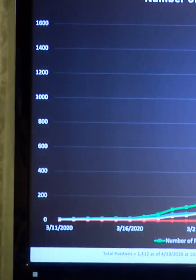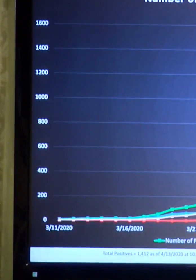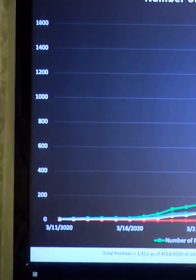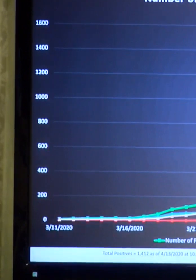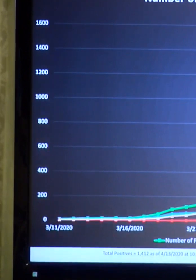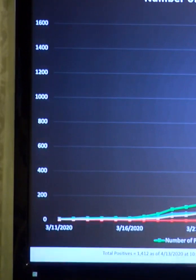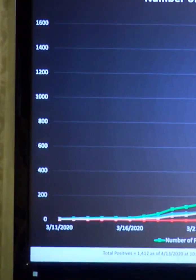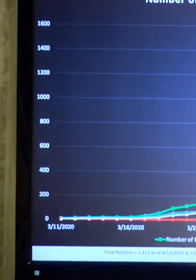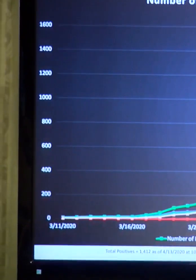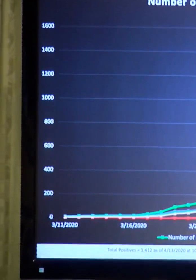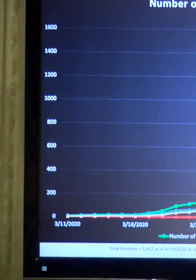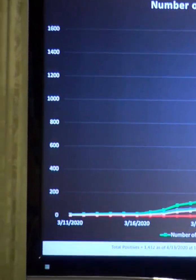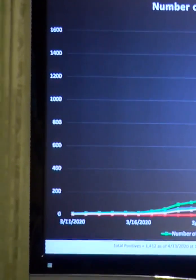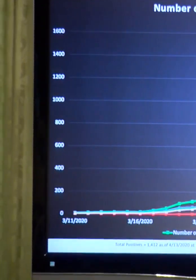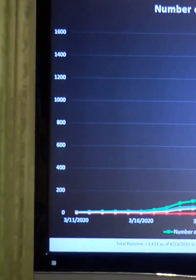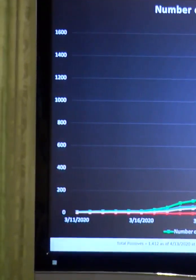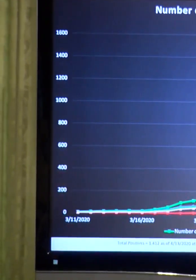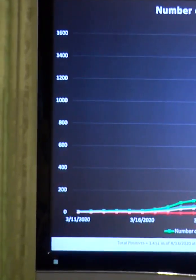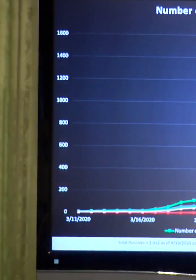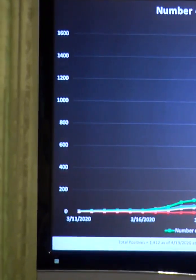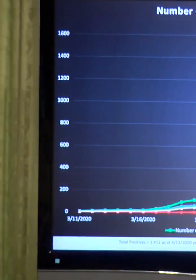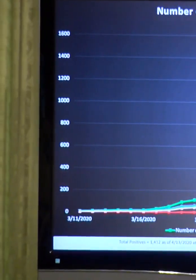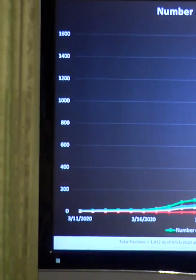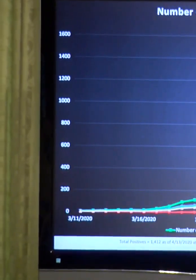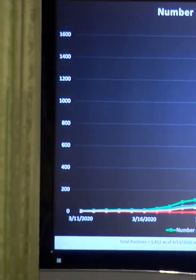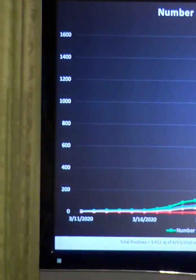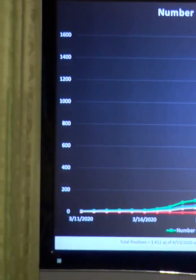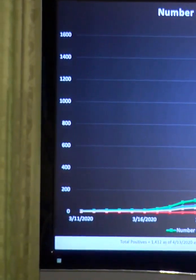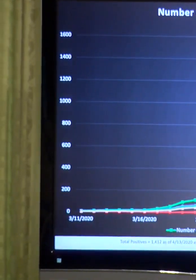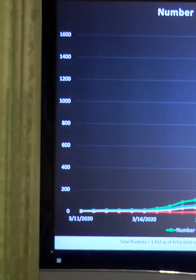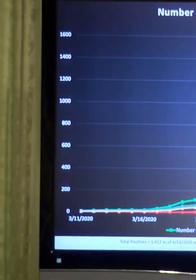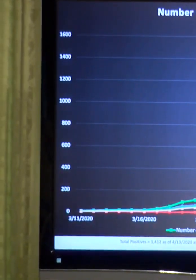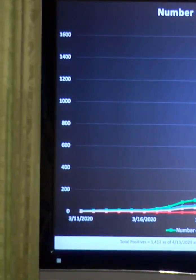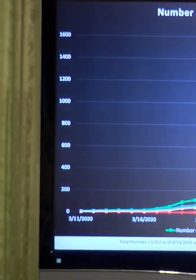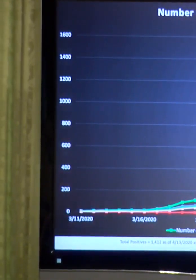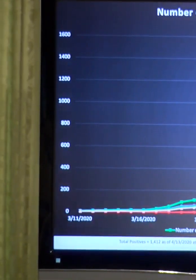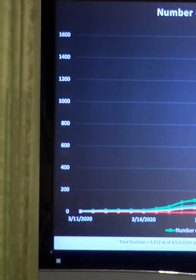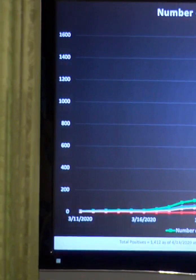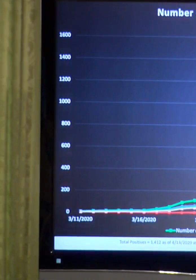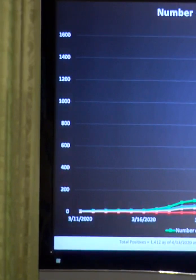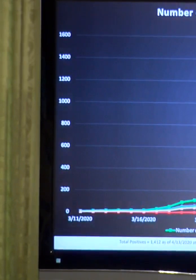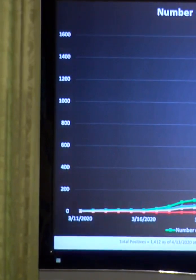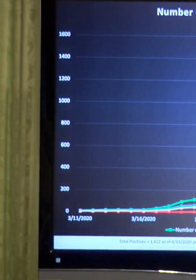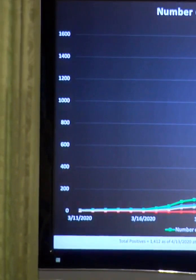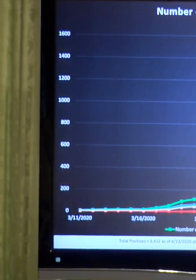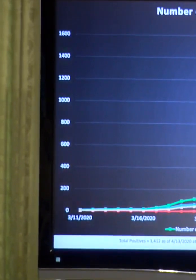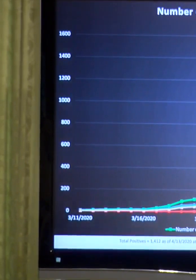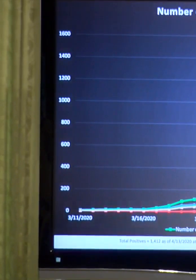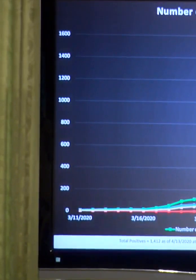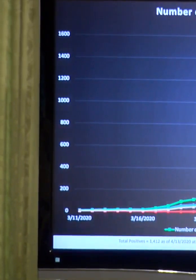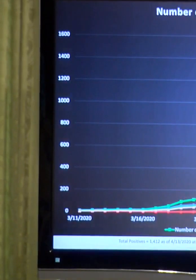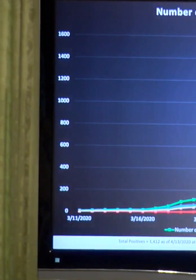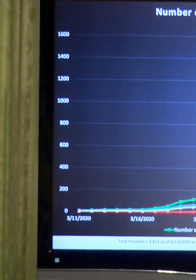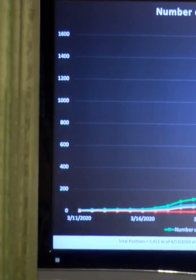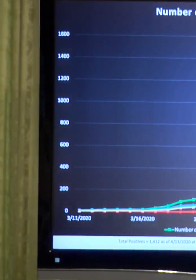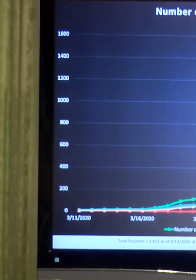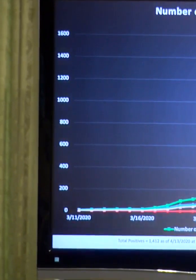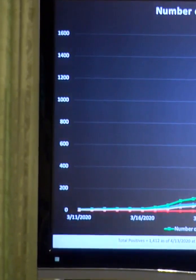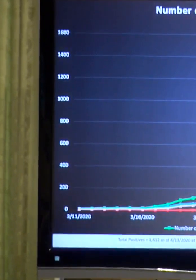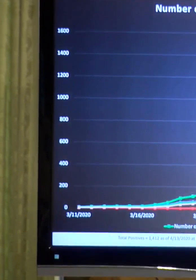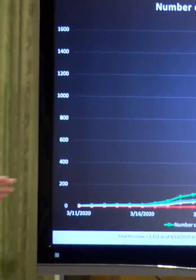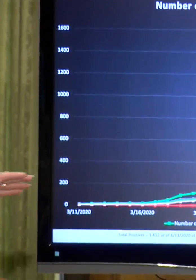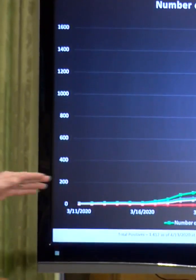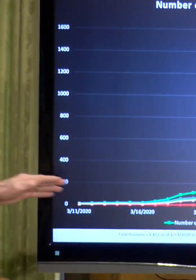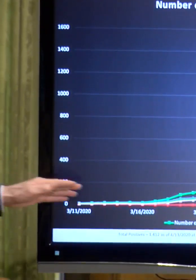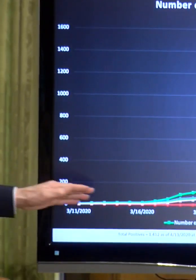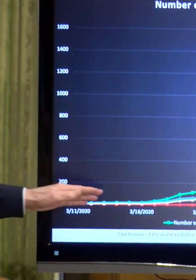different, what you see here. First, on the top line, you have the number of